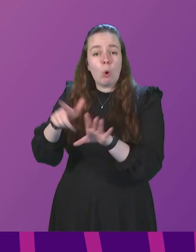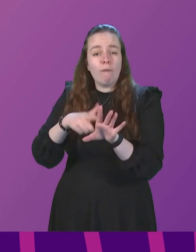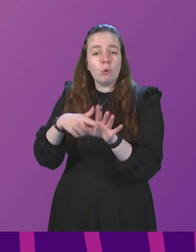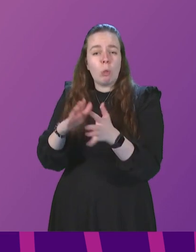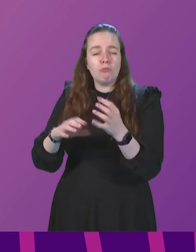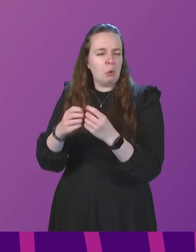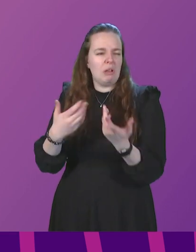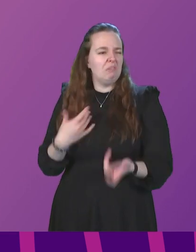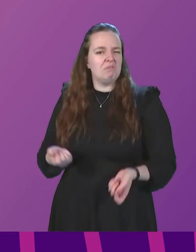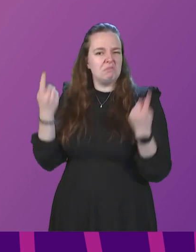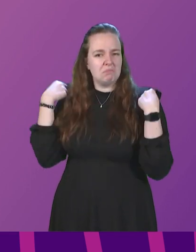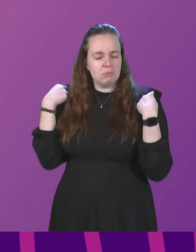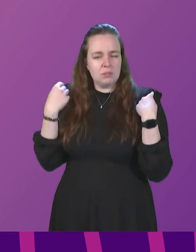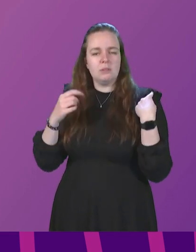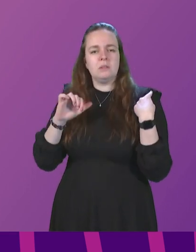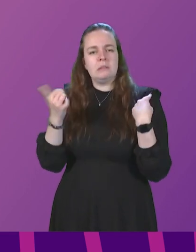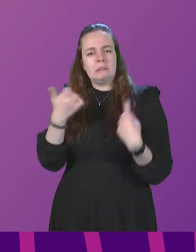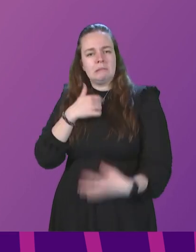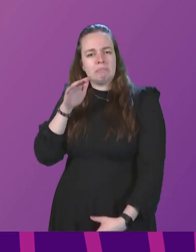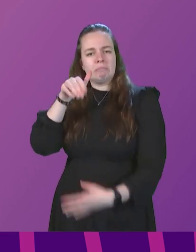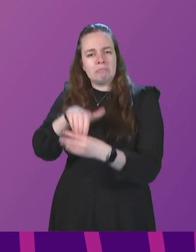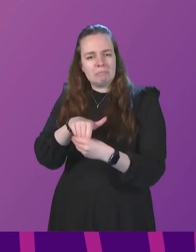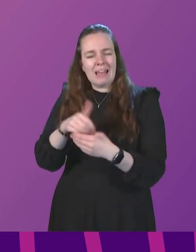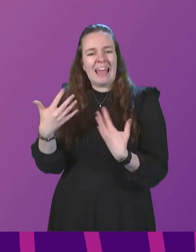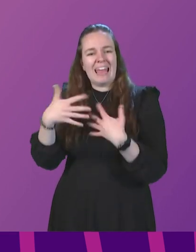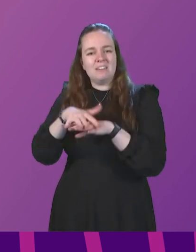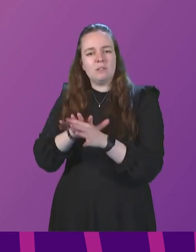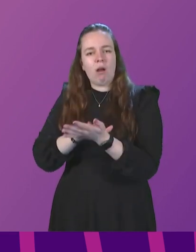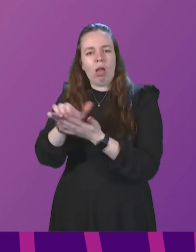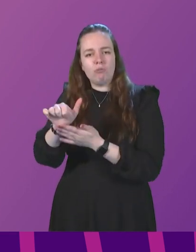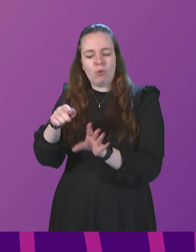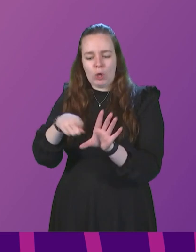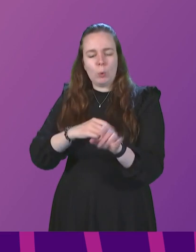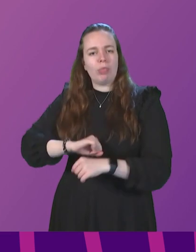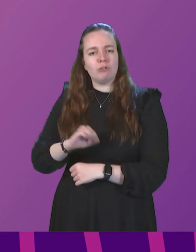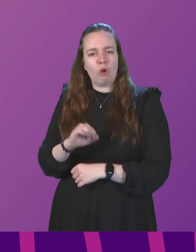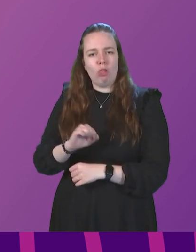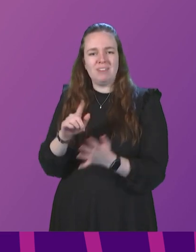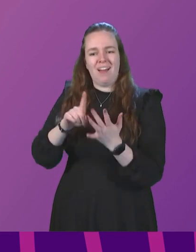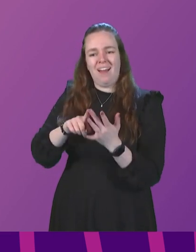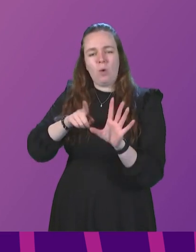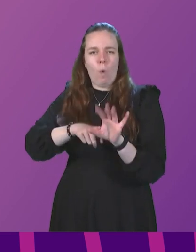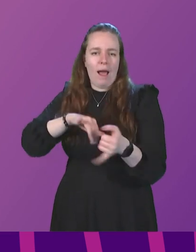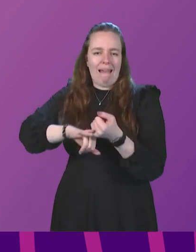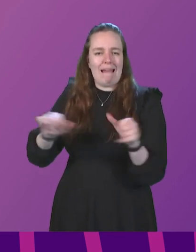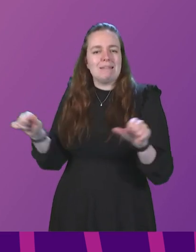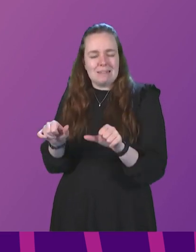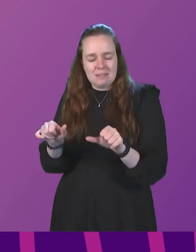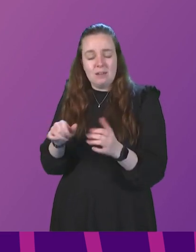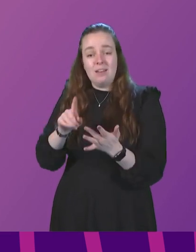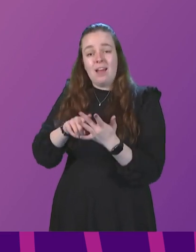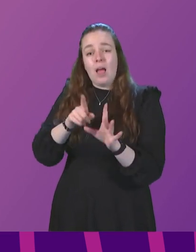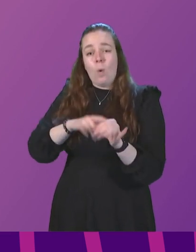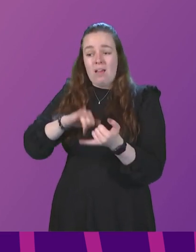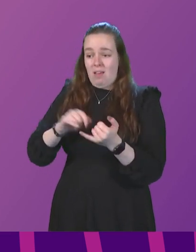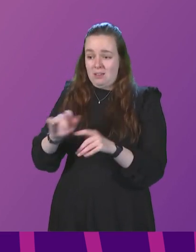That was until I joined the youth group, Intercultural Youth Scotland, IYS for short. IYS is